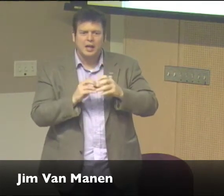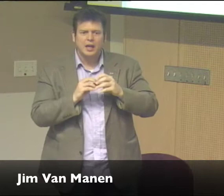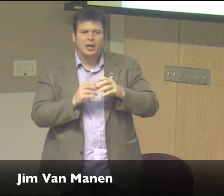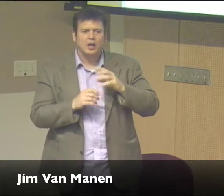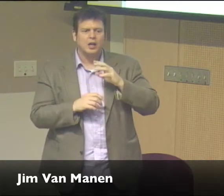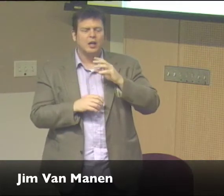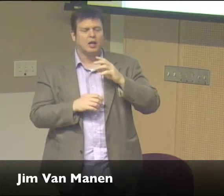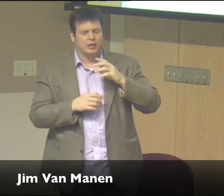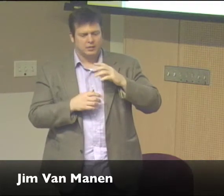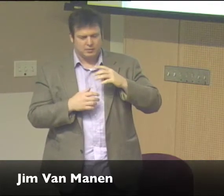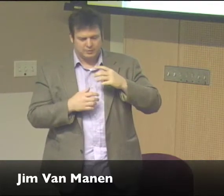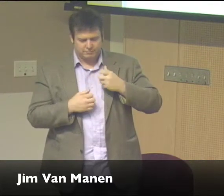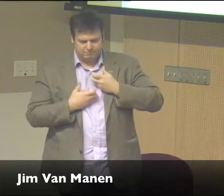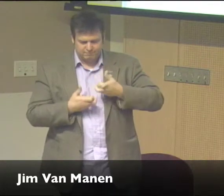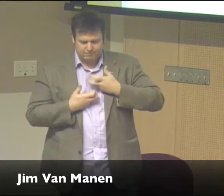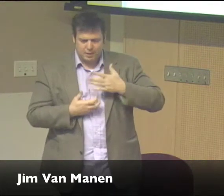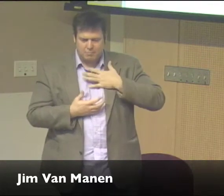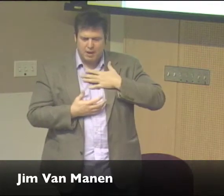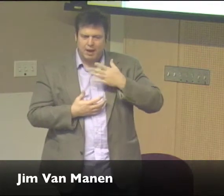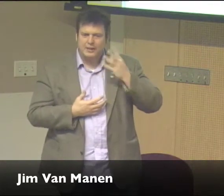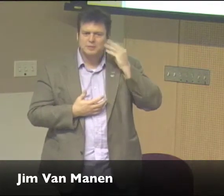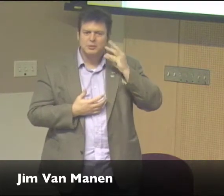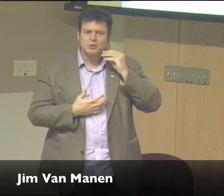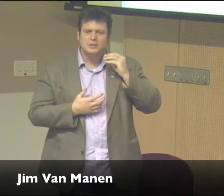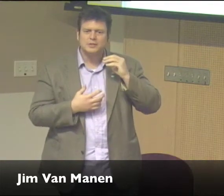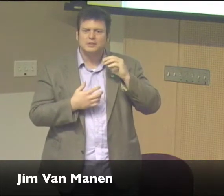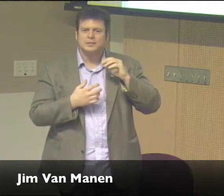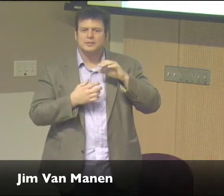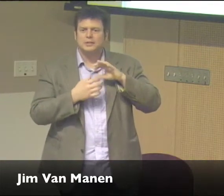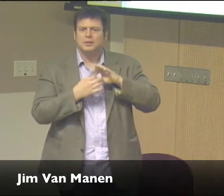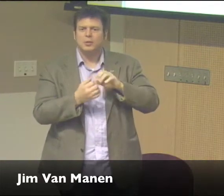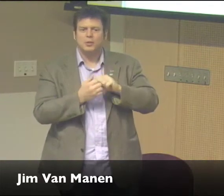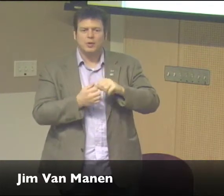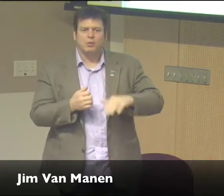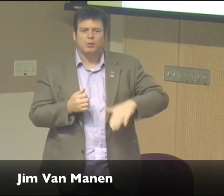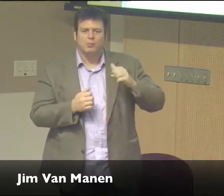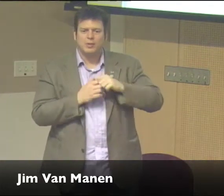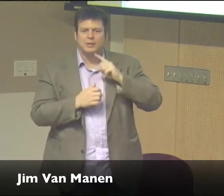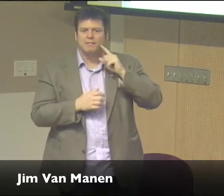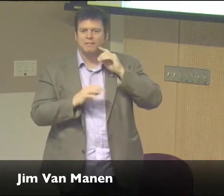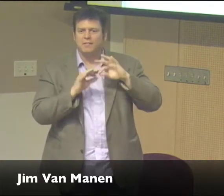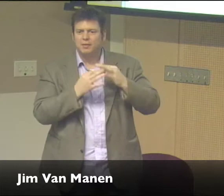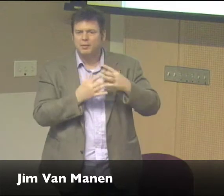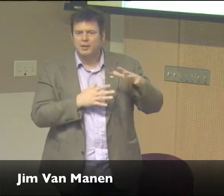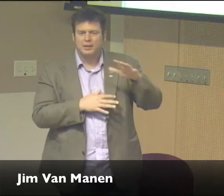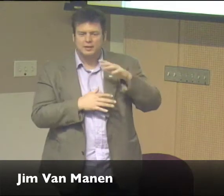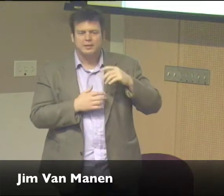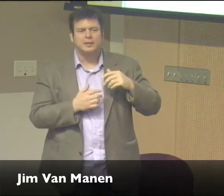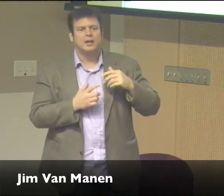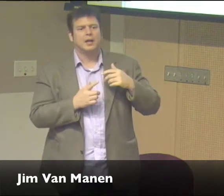clay figures, working in ceramics to express my own experience related to growing up in a Deaf family.